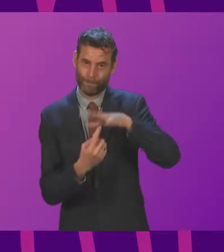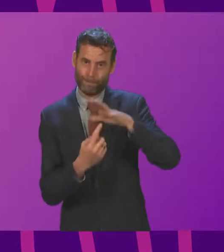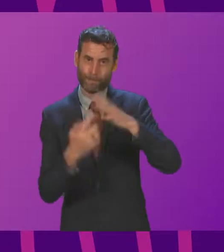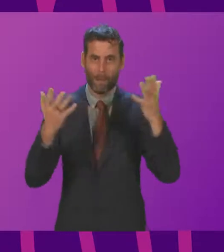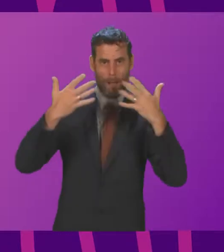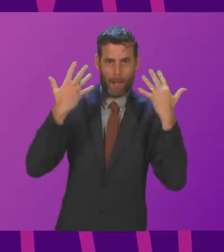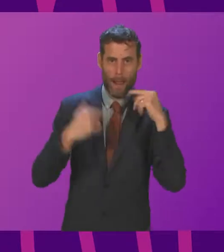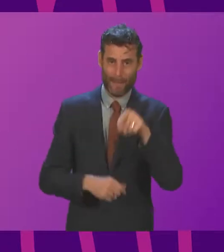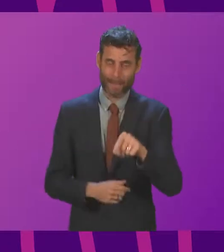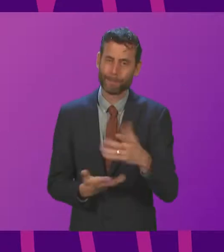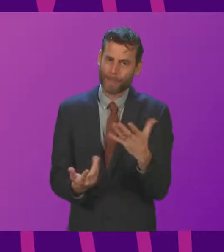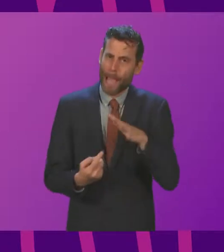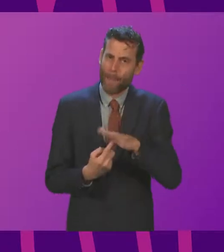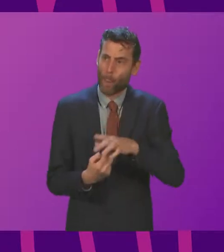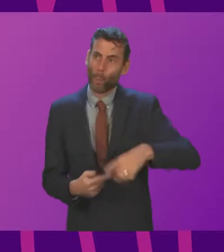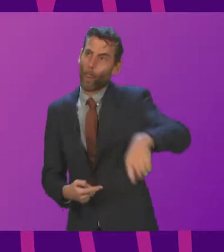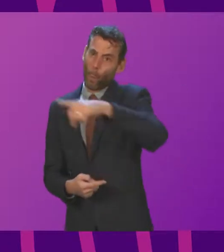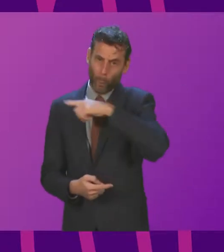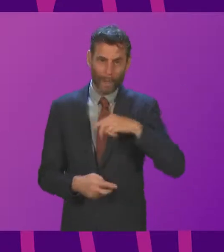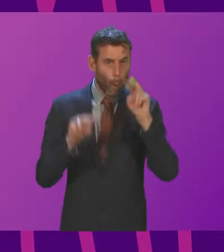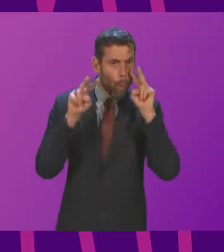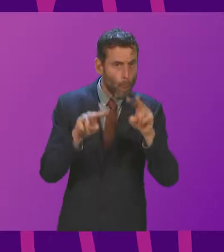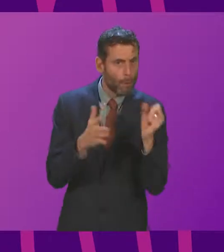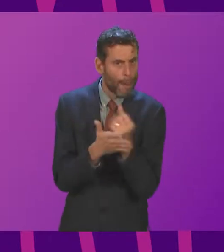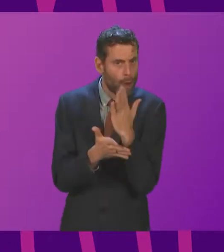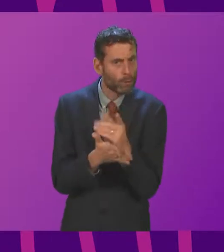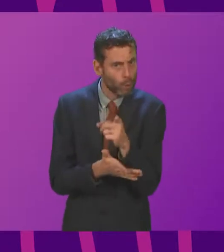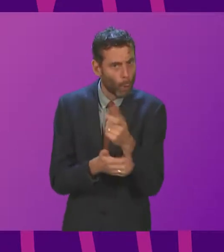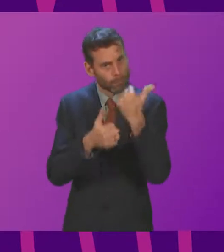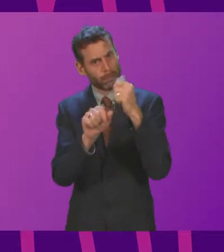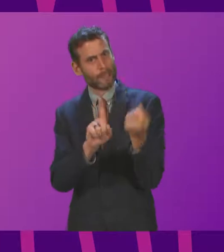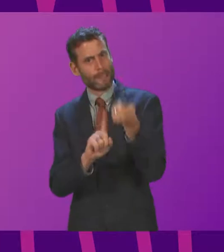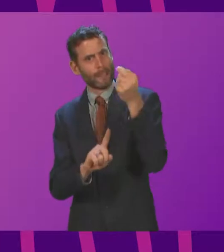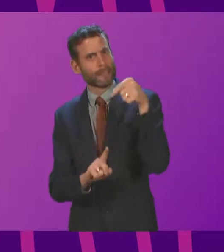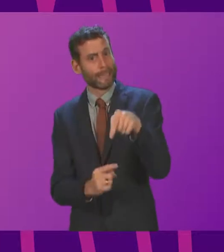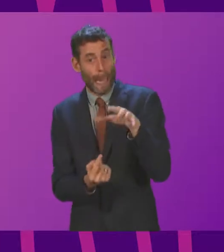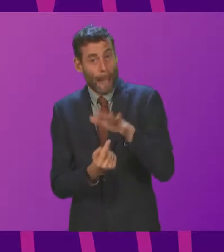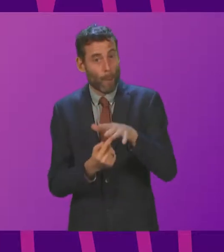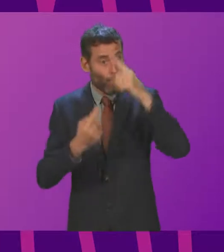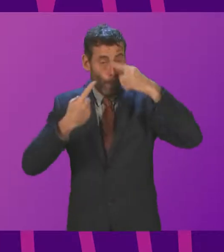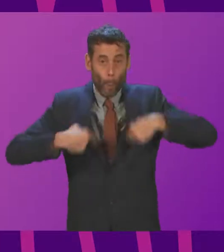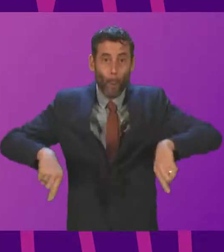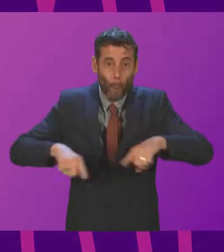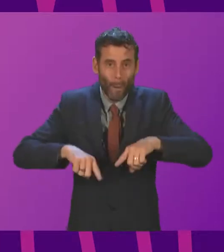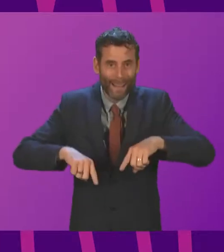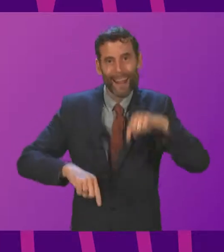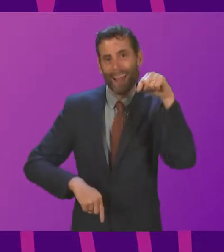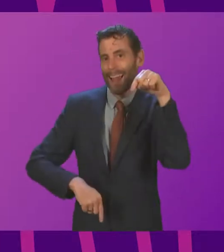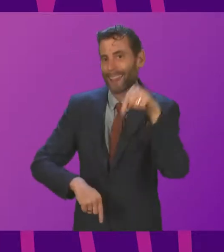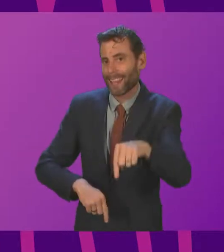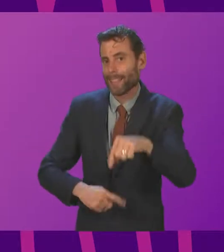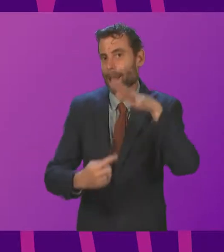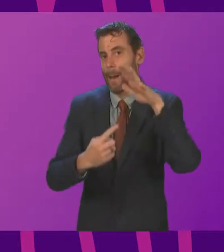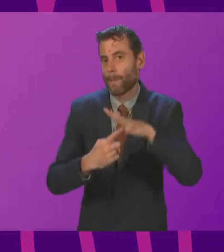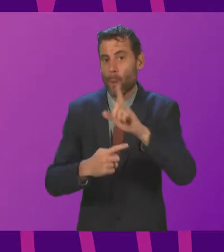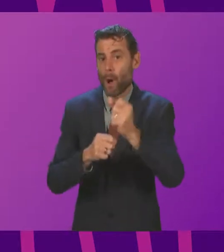interests and those of future generations that COP26 succeeds. We have the opportunity to strike a historic Glasgow